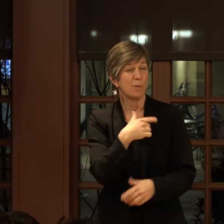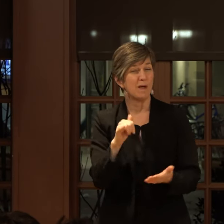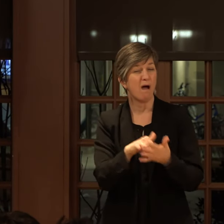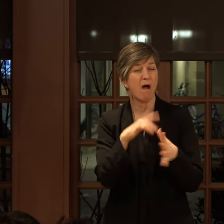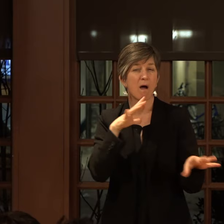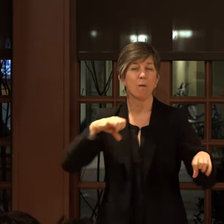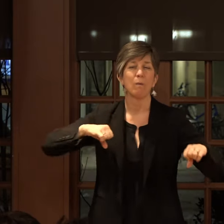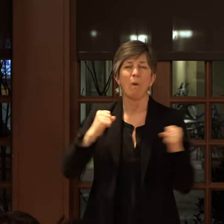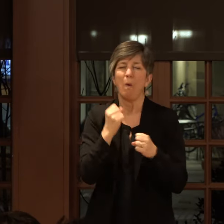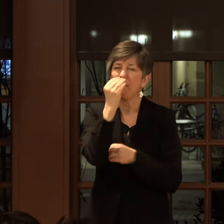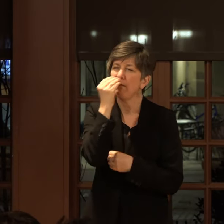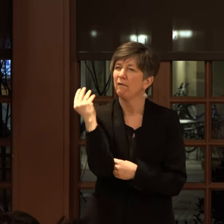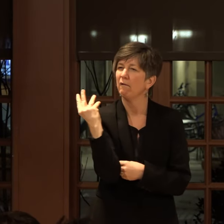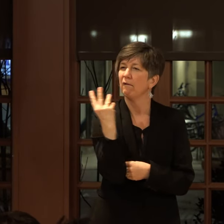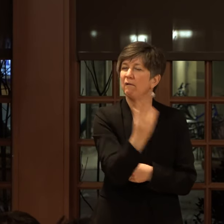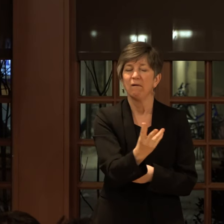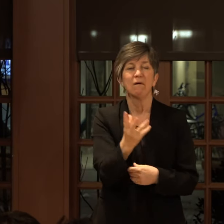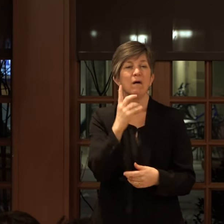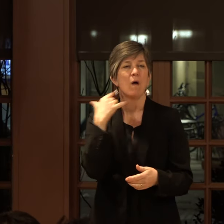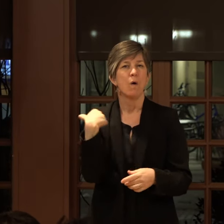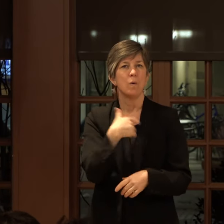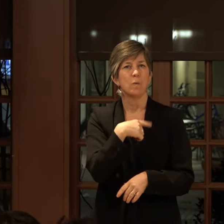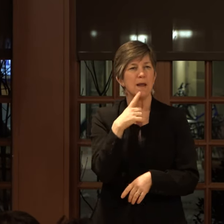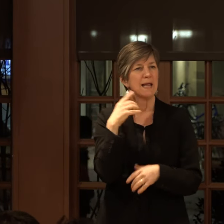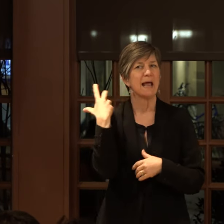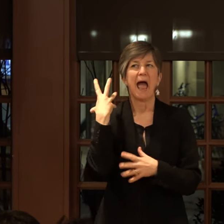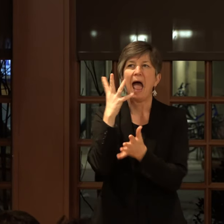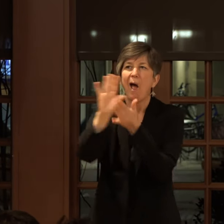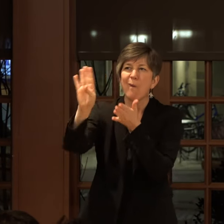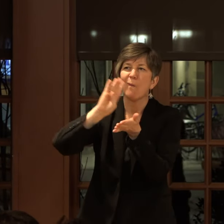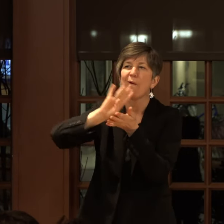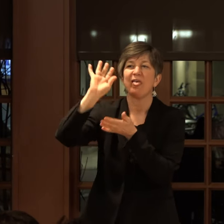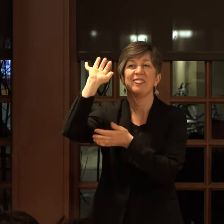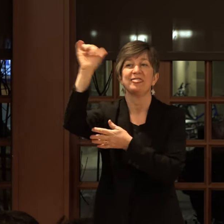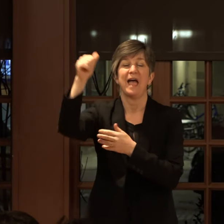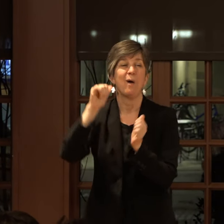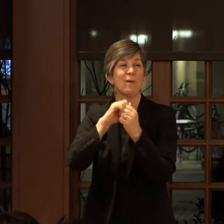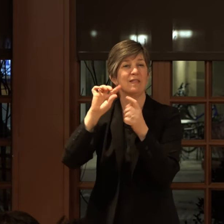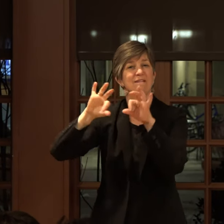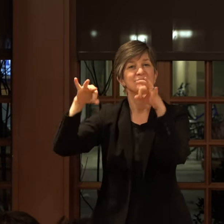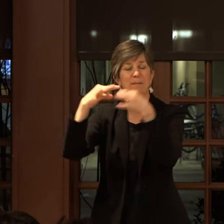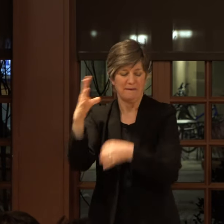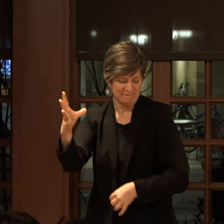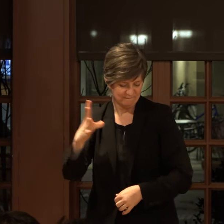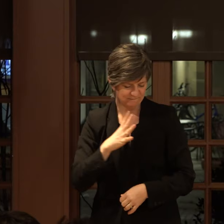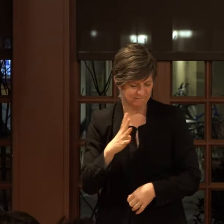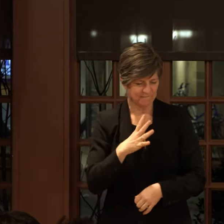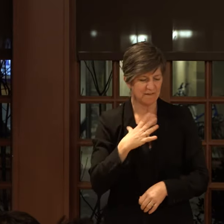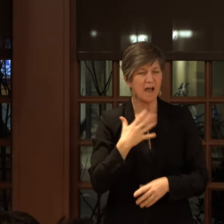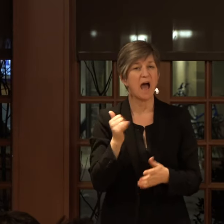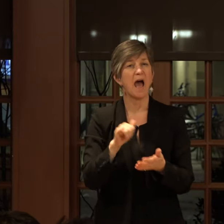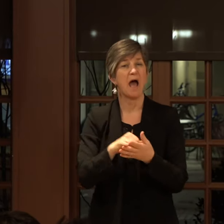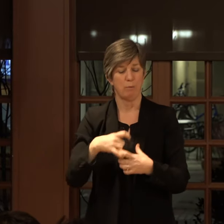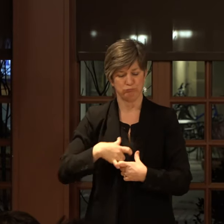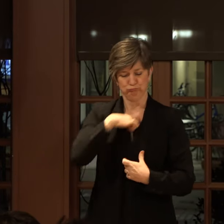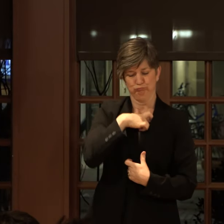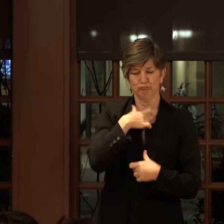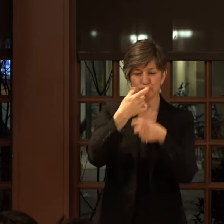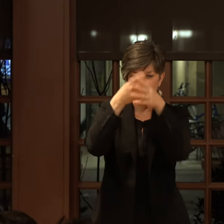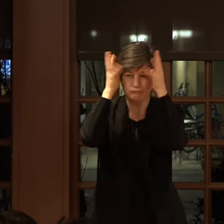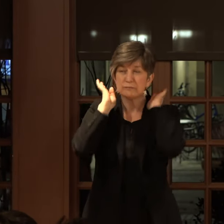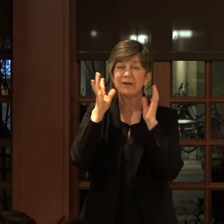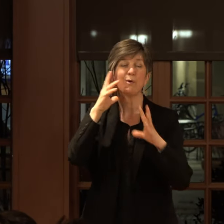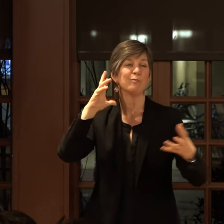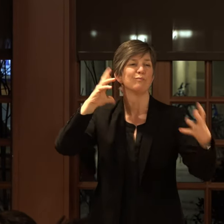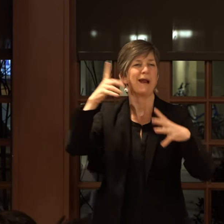frigid. So we stay relegated out here with our kin. I'll wear my fade tight and my tie loose if you play your radio